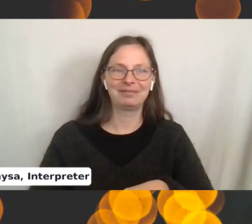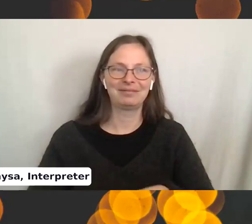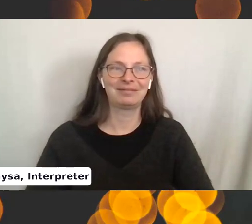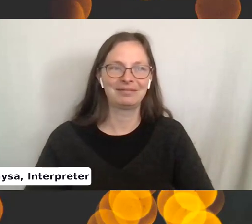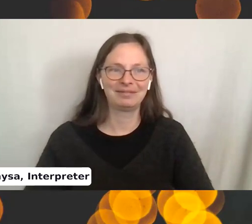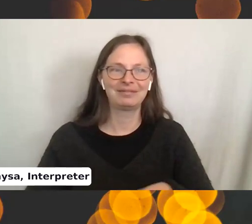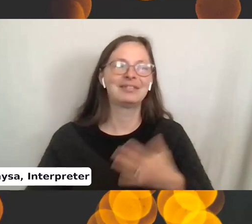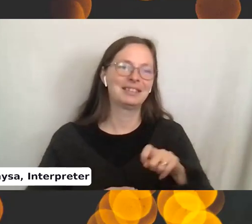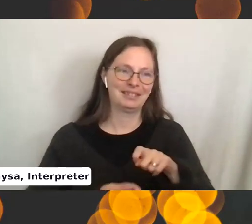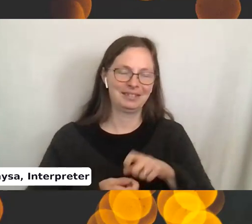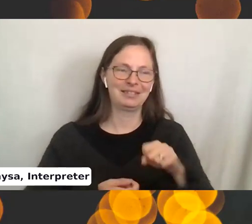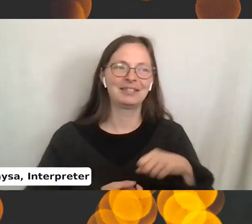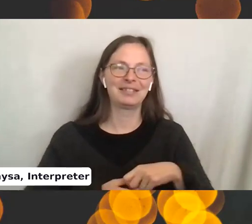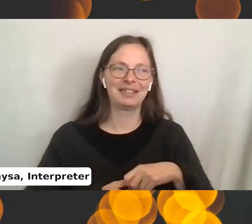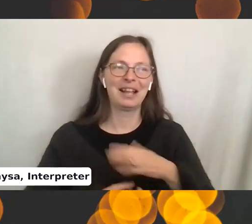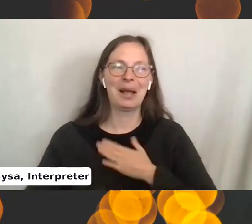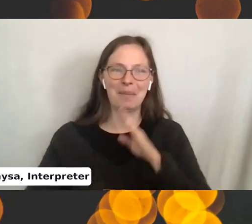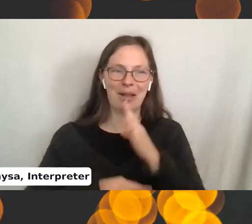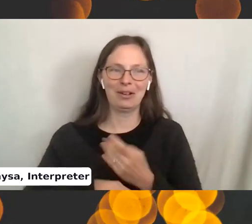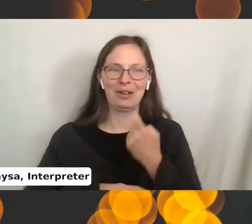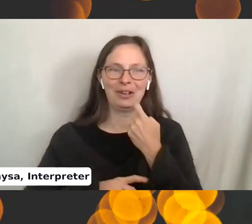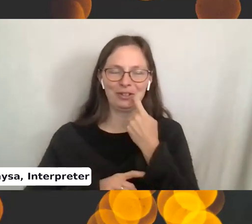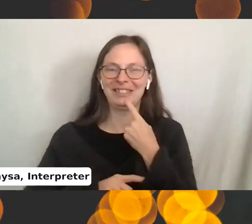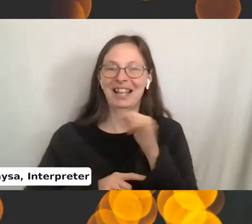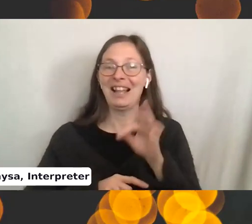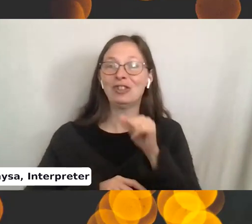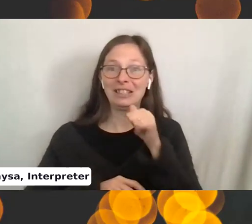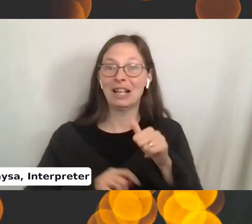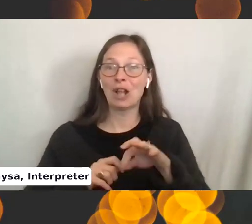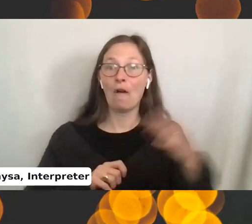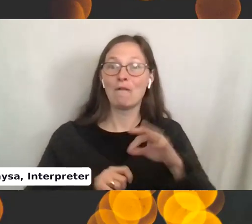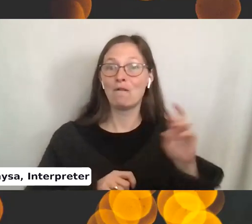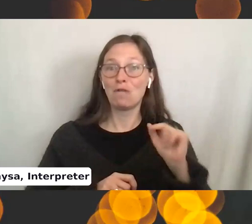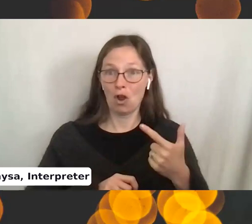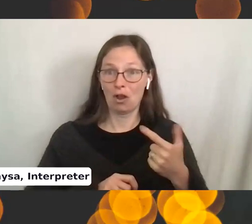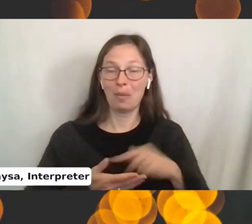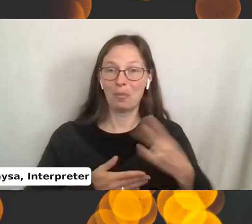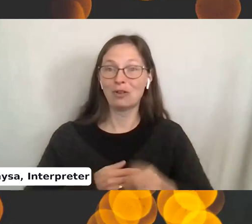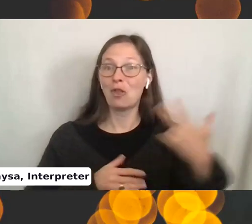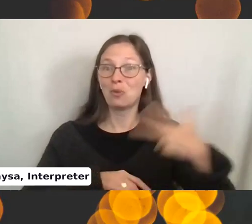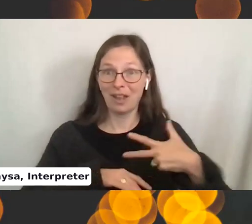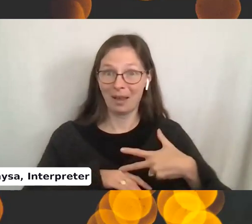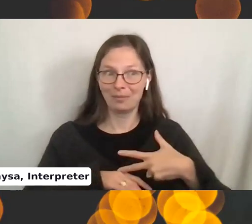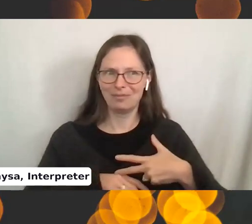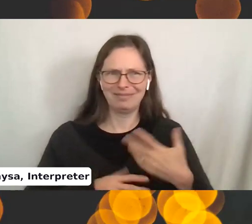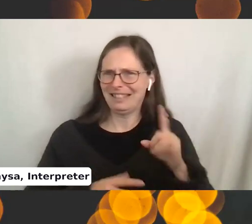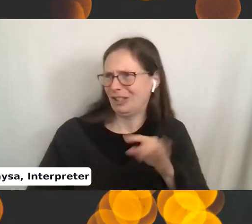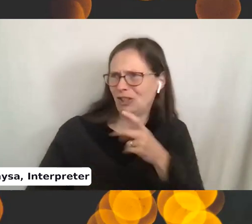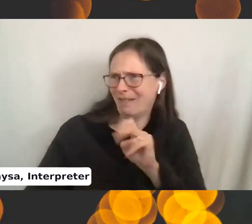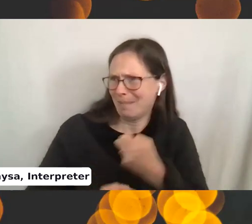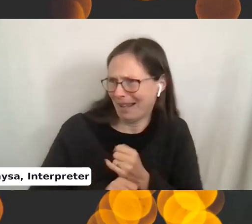Exactly. My daughter just said if she doesn't frog it at least three times, she didn't even make it. Exactly. It's like